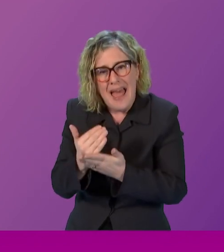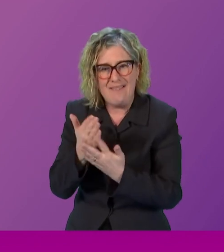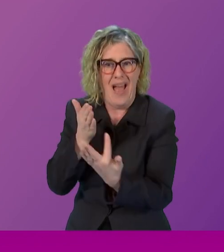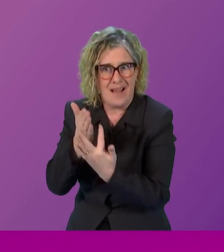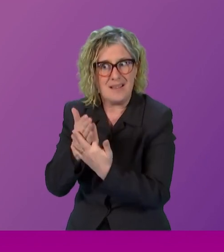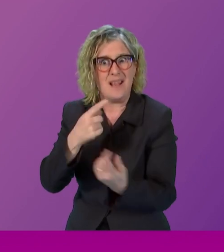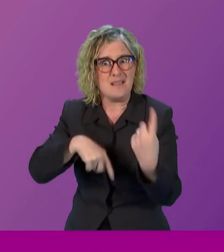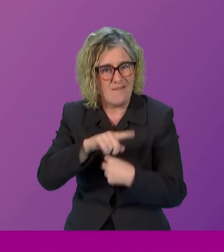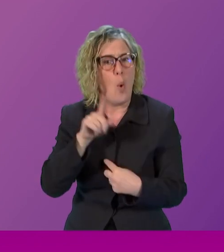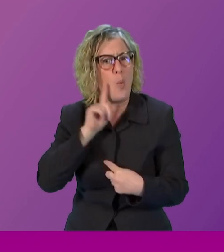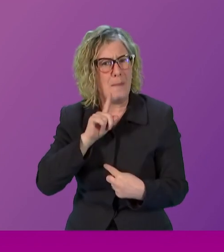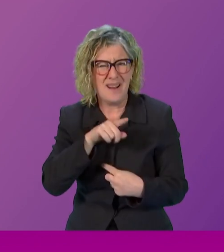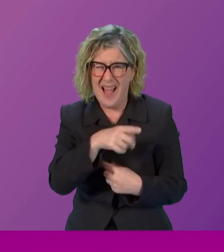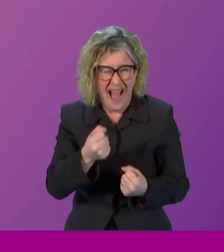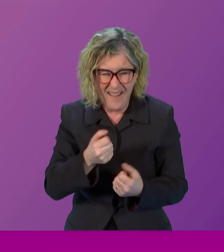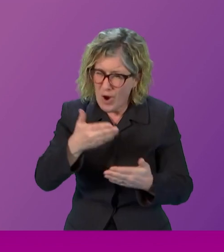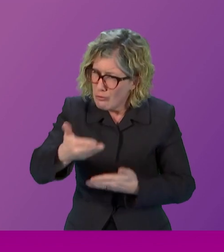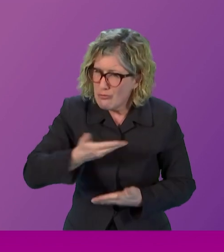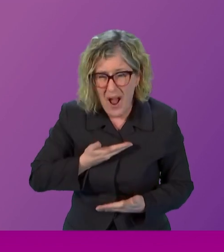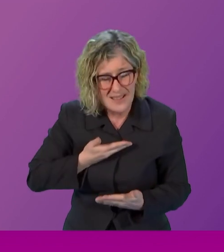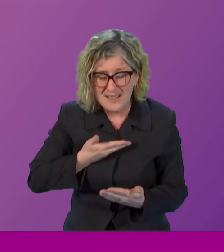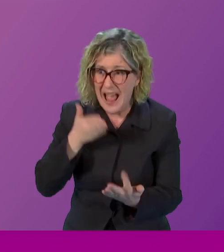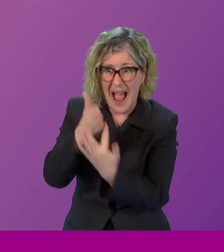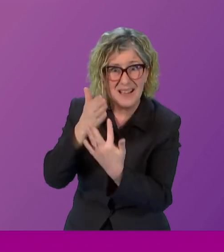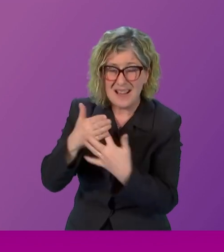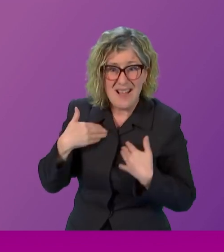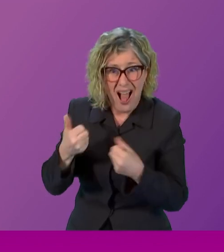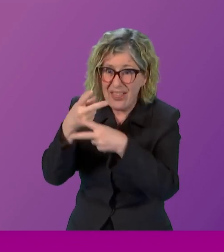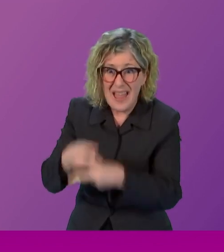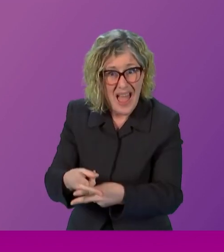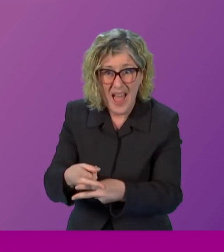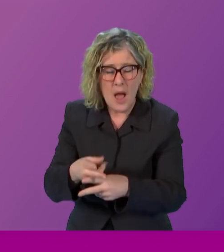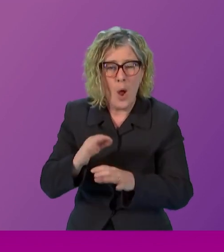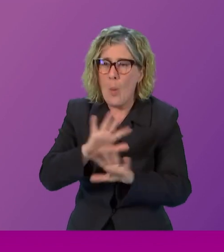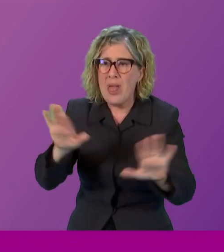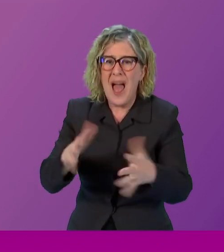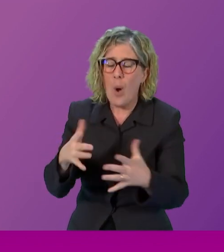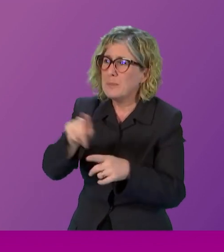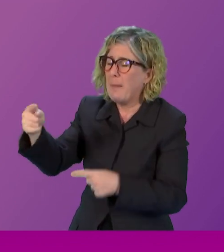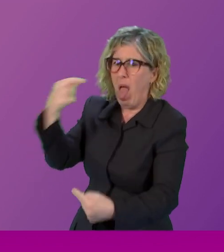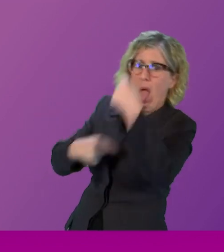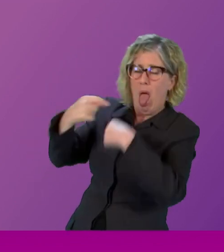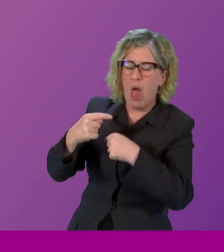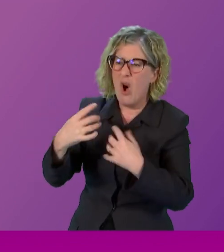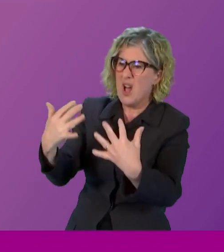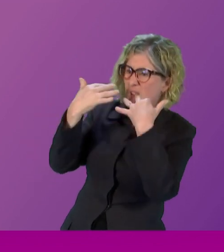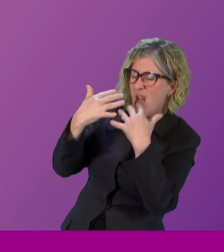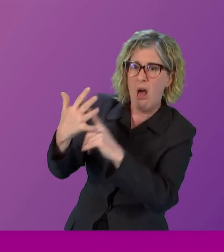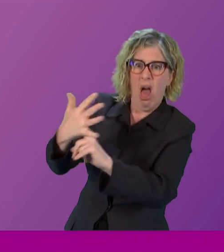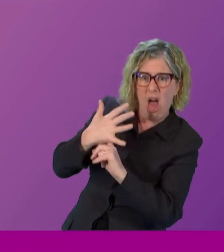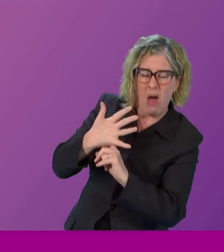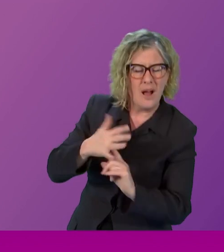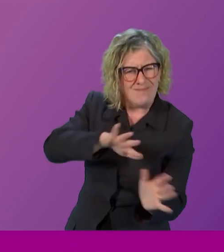women have a fundamental human right to access health care free of harassment free of intimidation